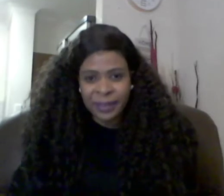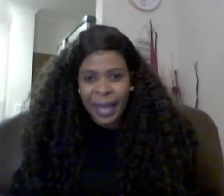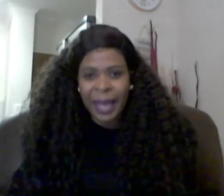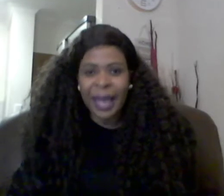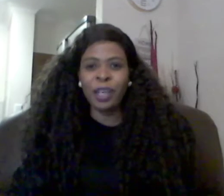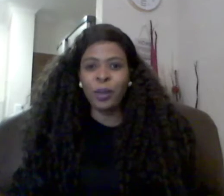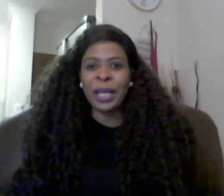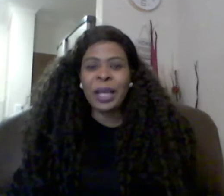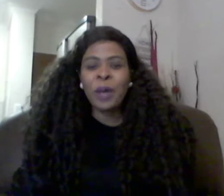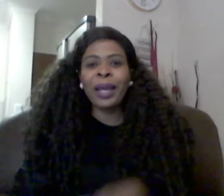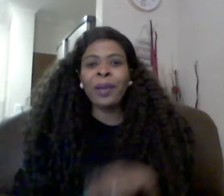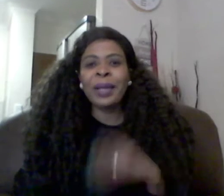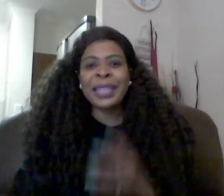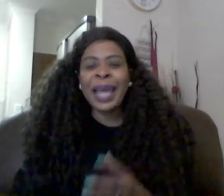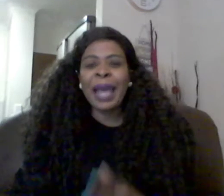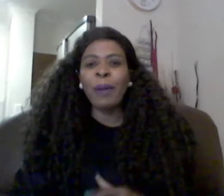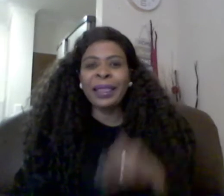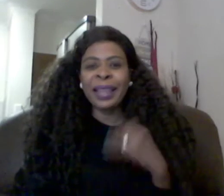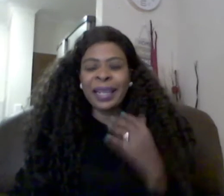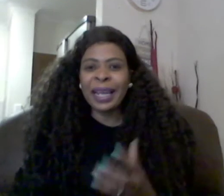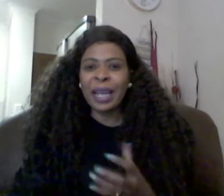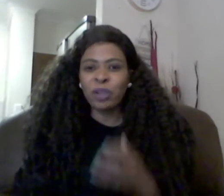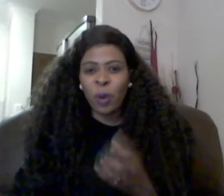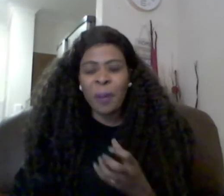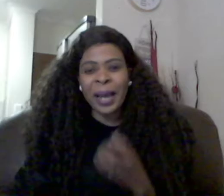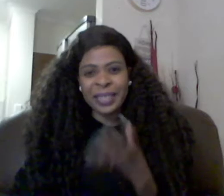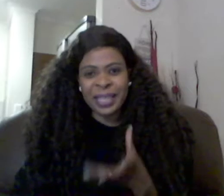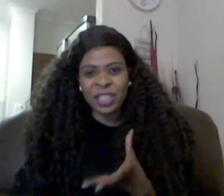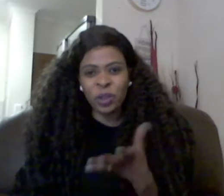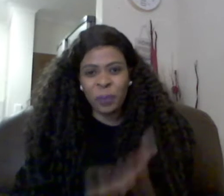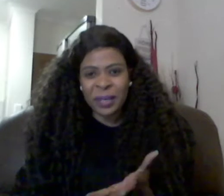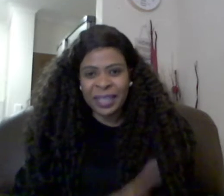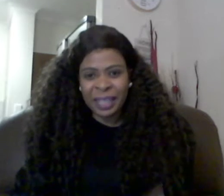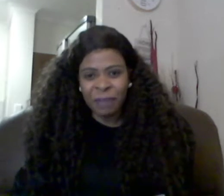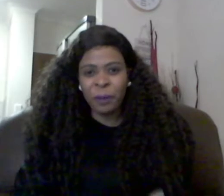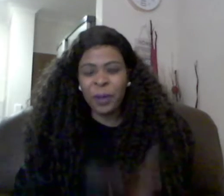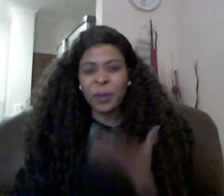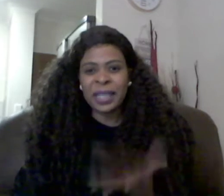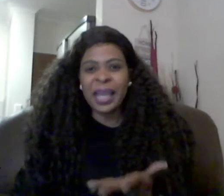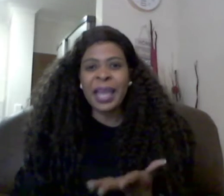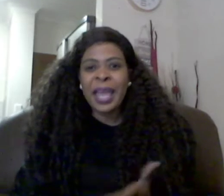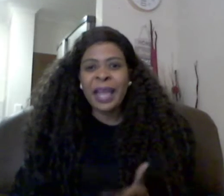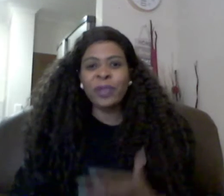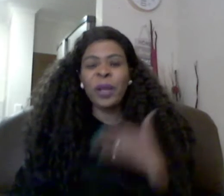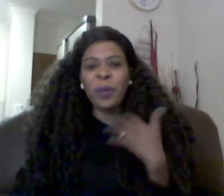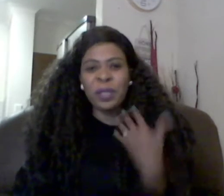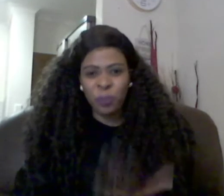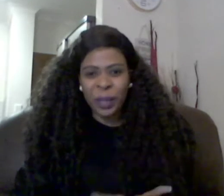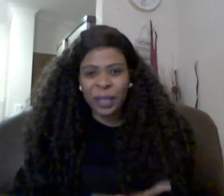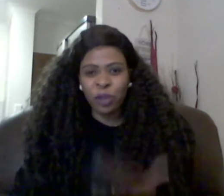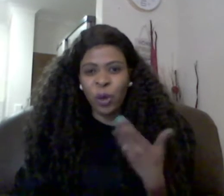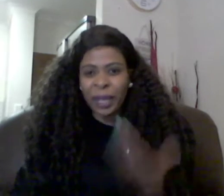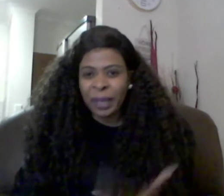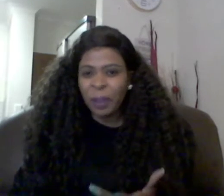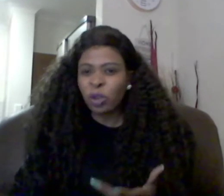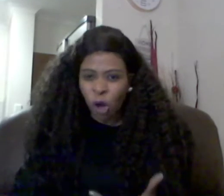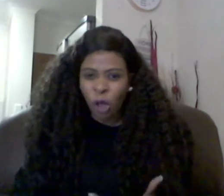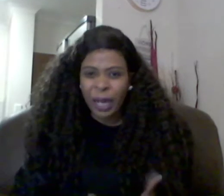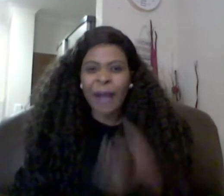there hallelujah when he was there one thing that has drawn my attention to pastor given when i was there it's when he was speaking talking about god i